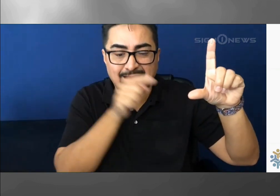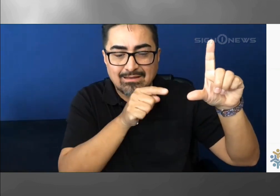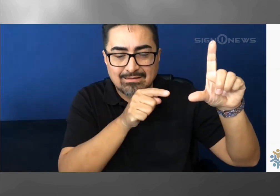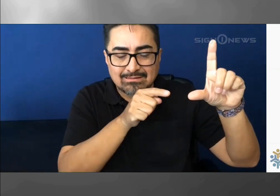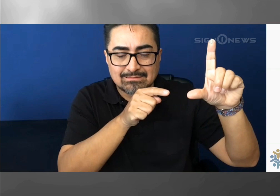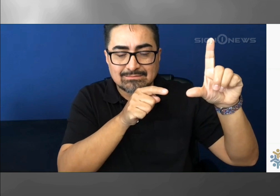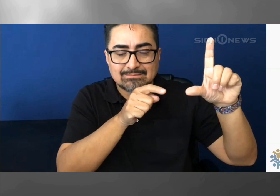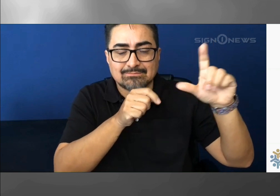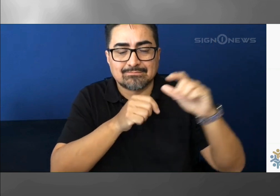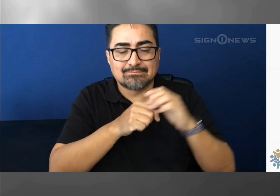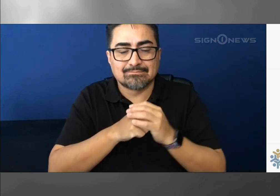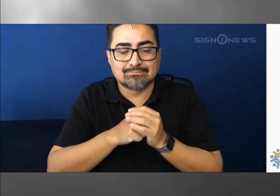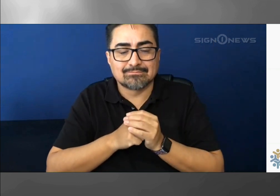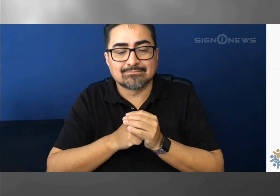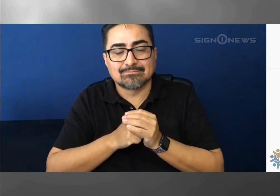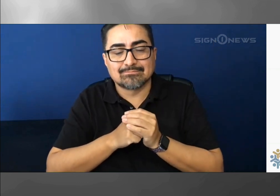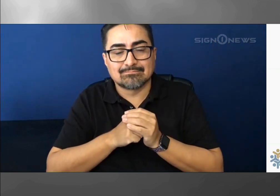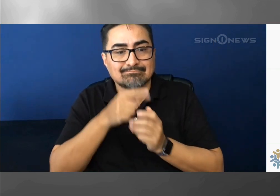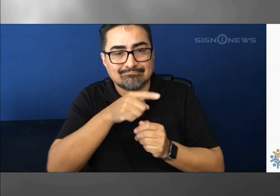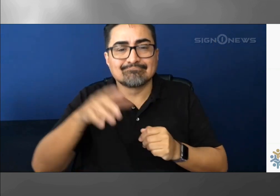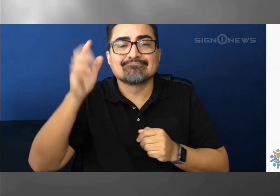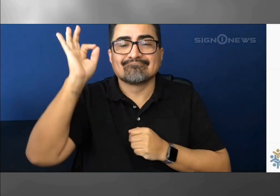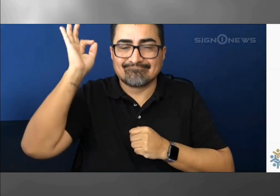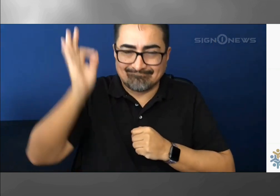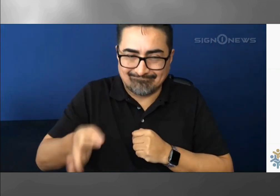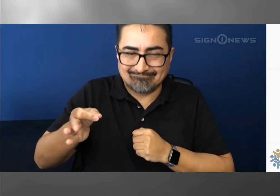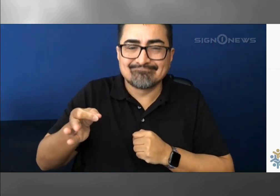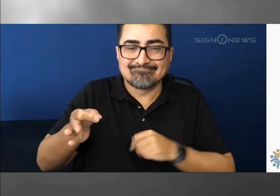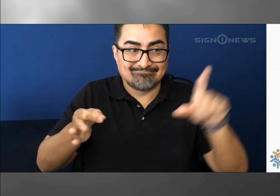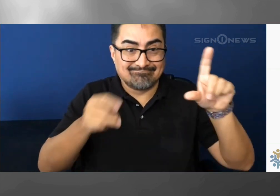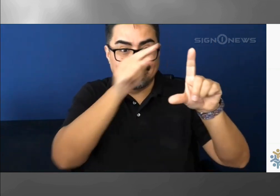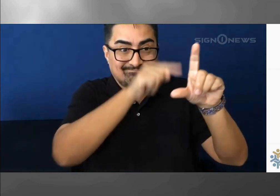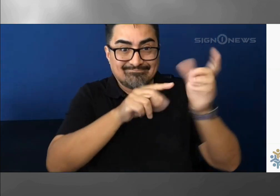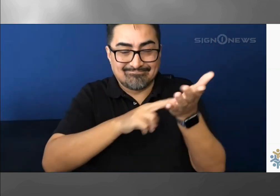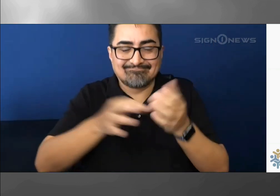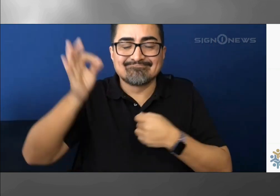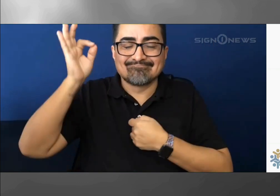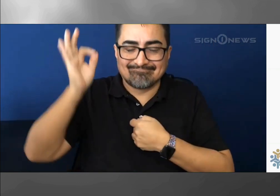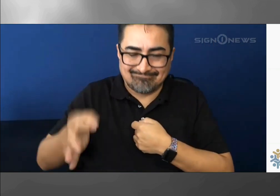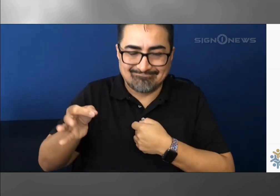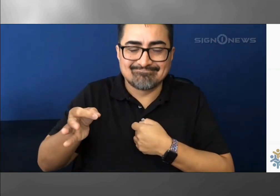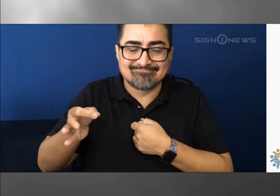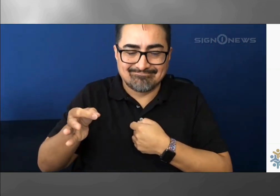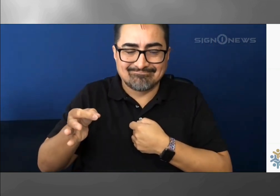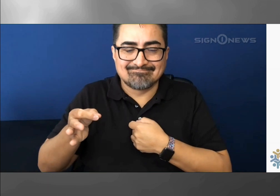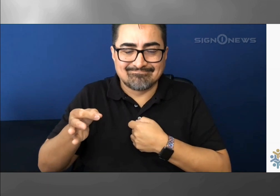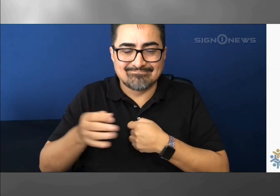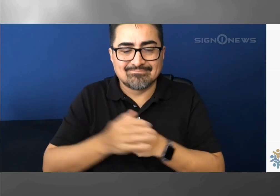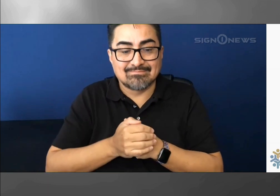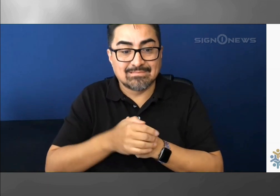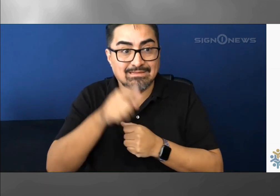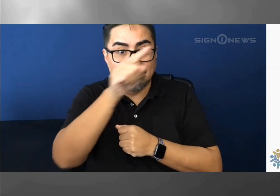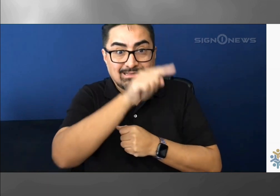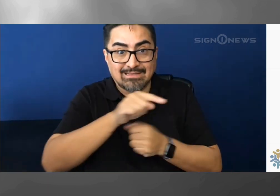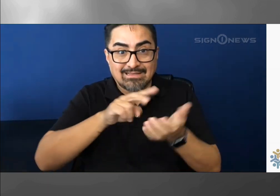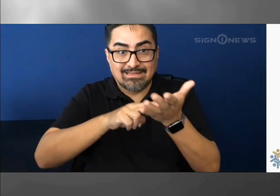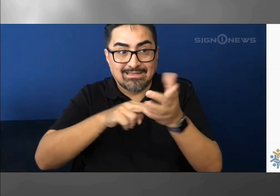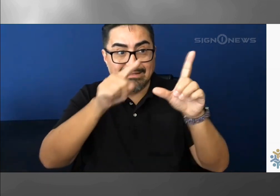log in. This will take you to a second page where you will be able to see if your ballot was counted.